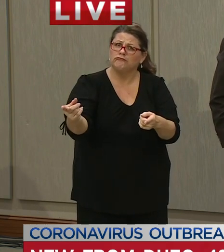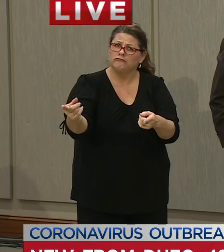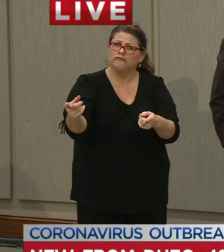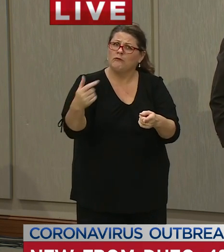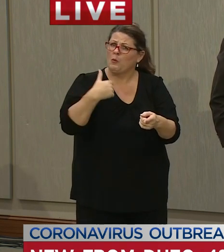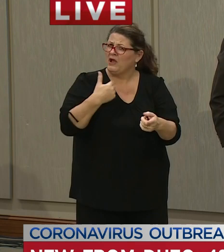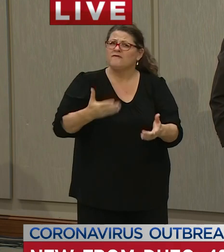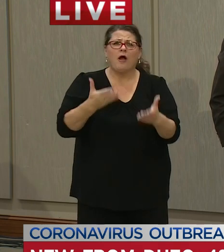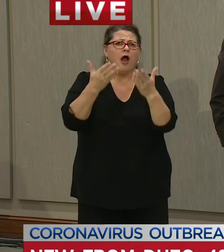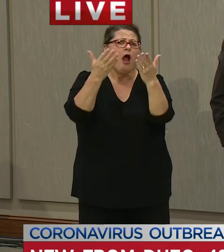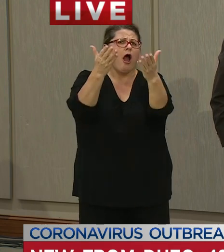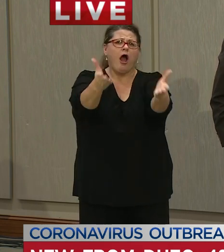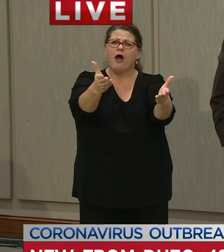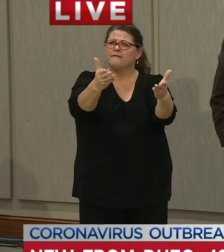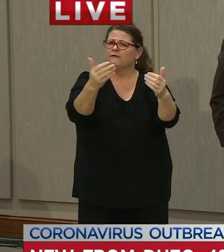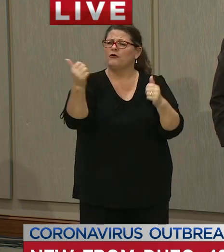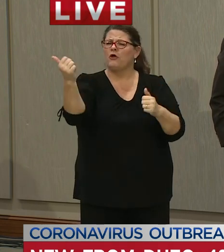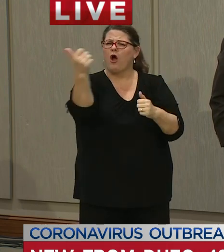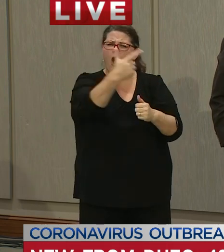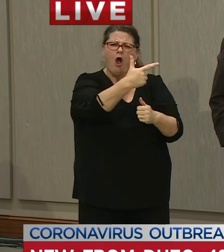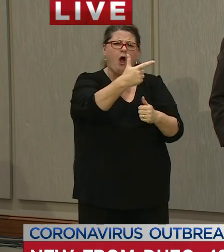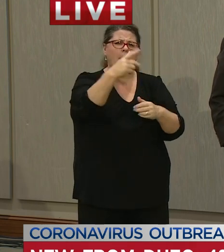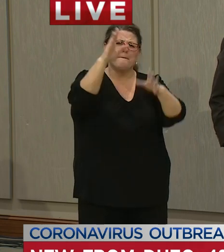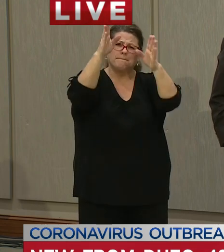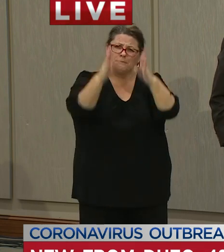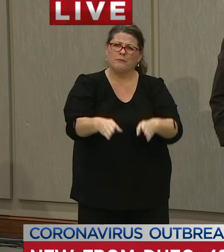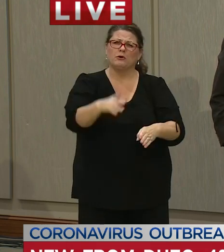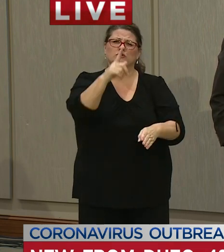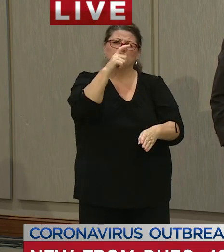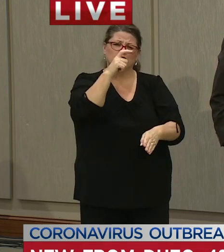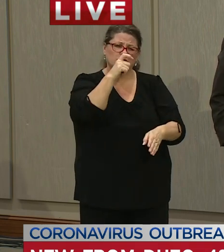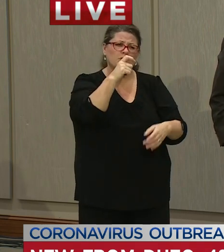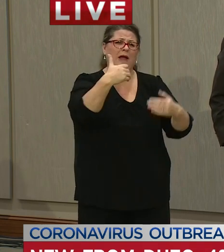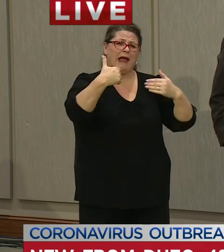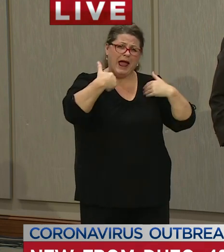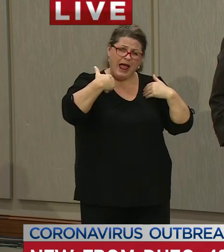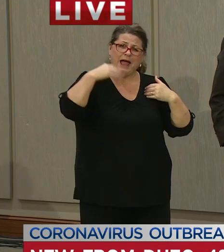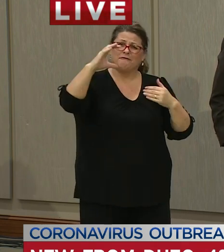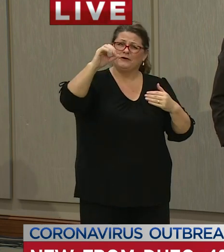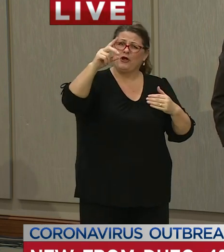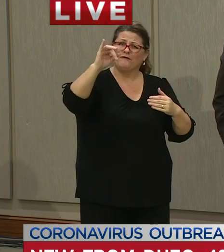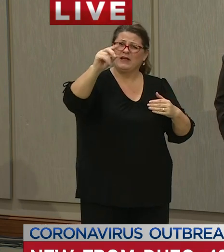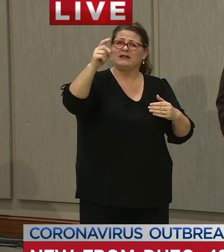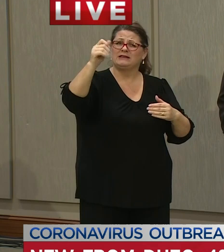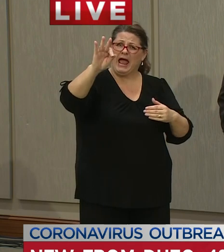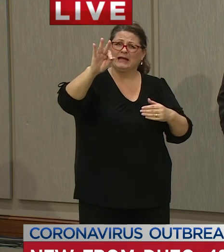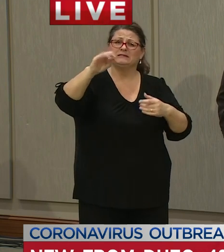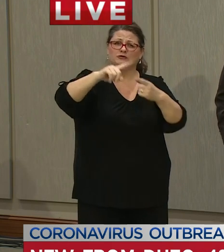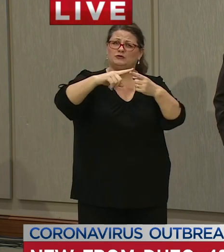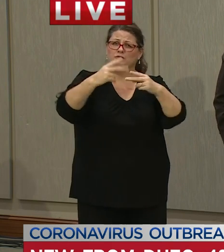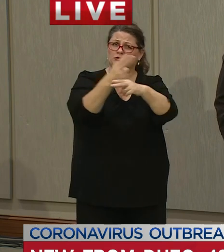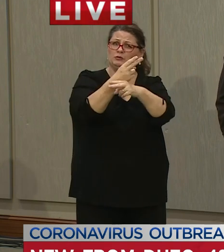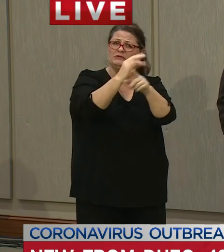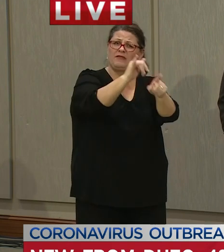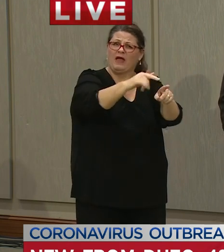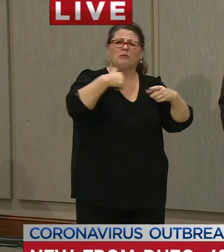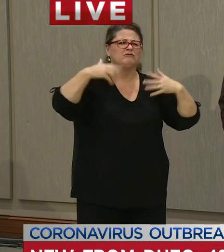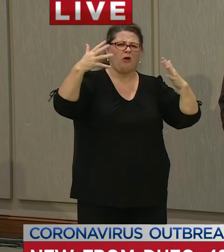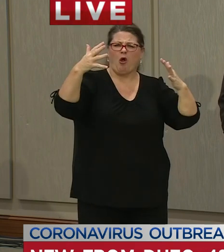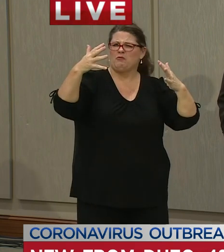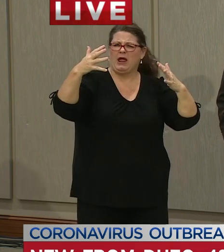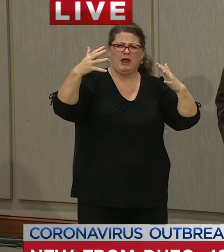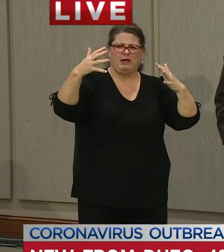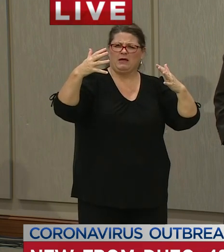tracing services to every single south carolinian who's been diagnosed with COVID-19 so it's not more important it's